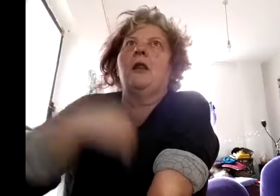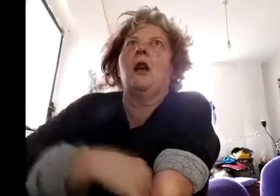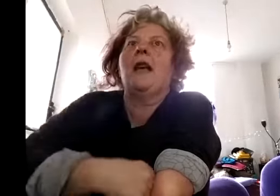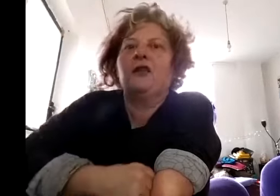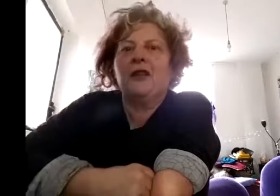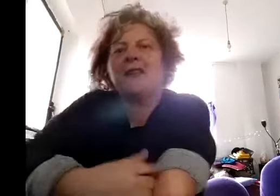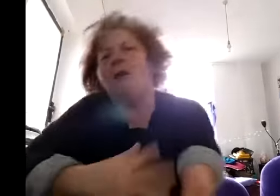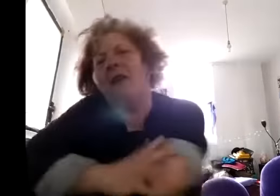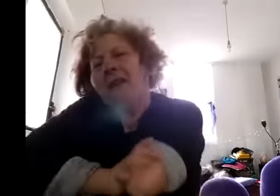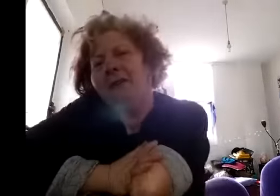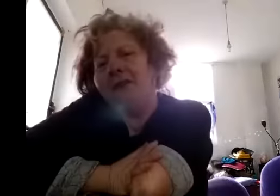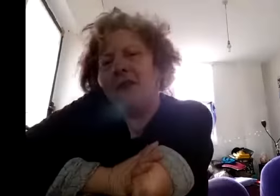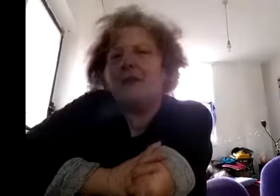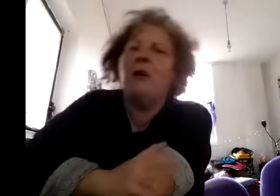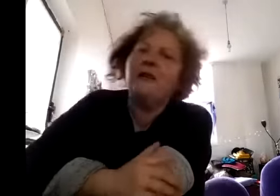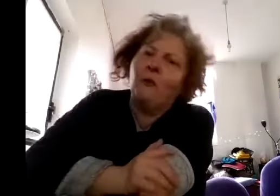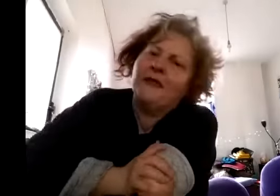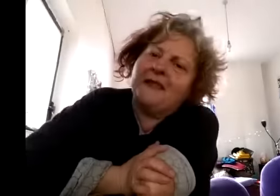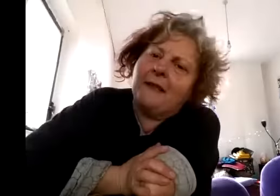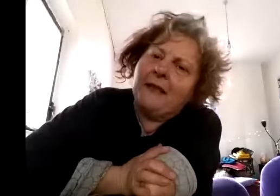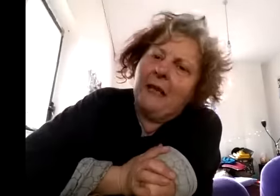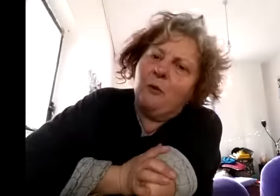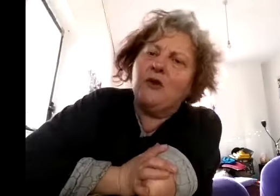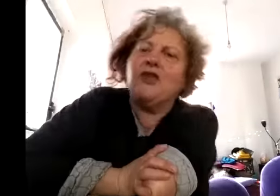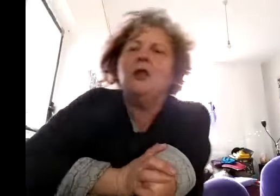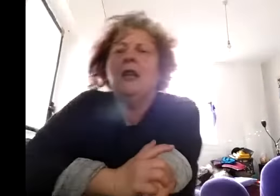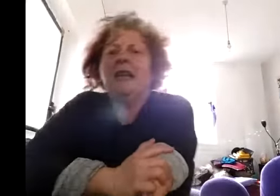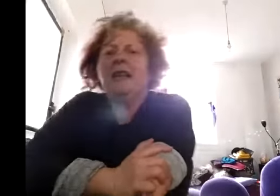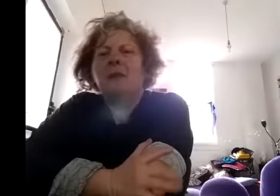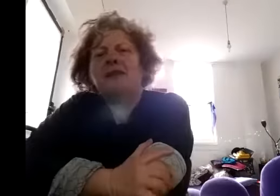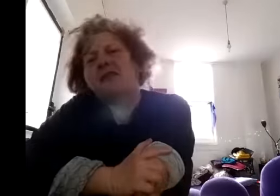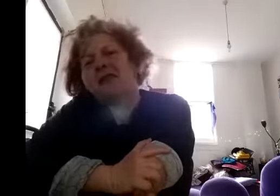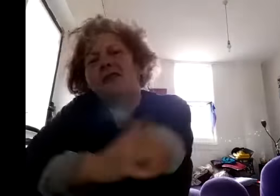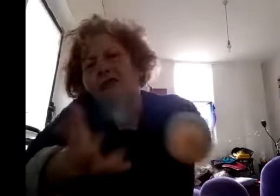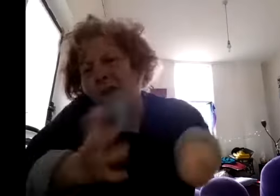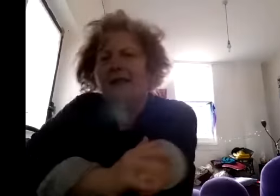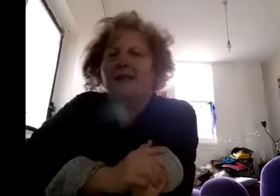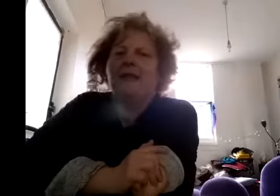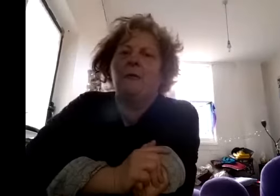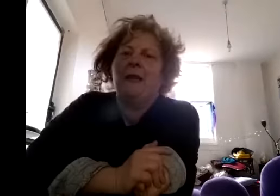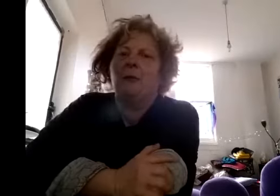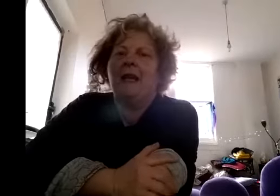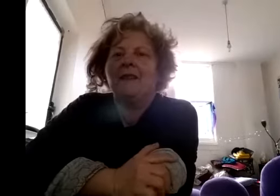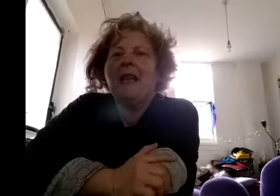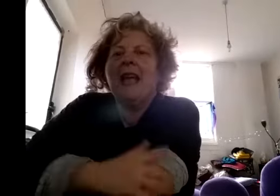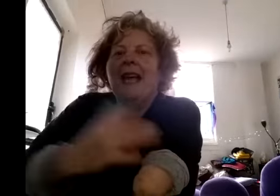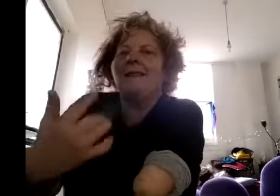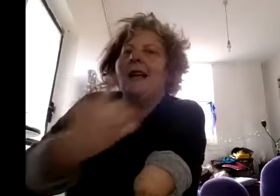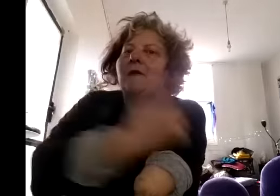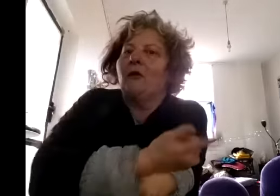know and she goes oh hello she goes my daughter's disabled and it's just so lovely to see you people out and unfortunately